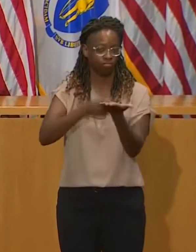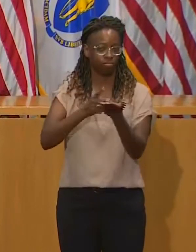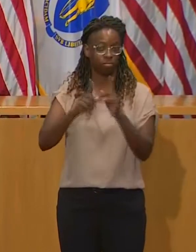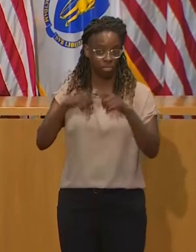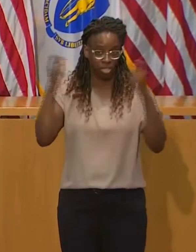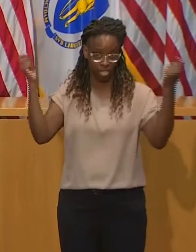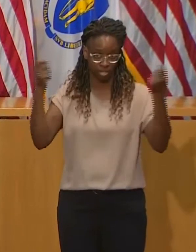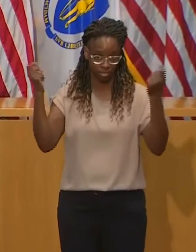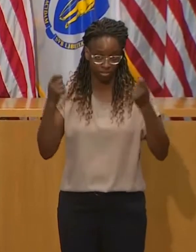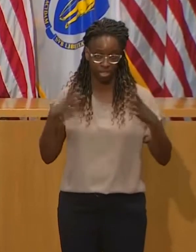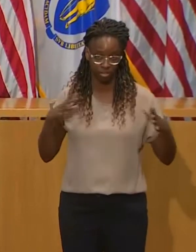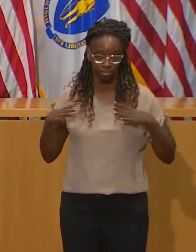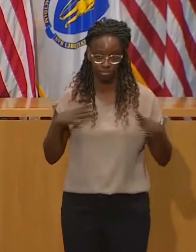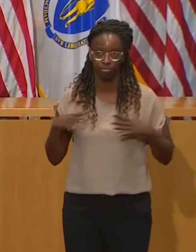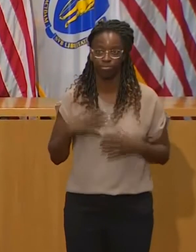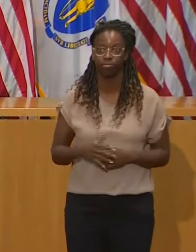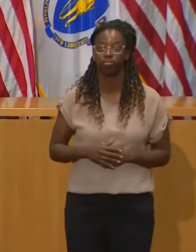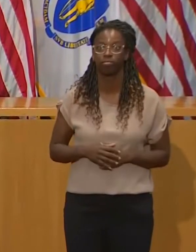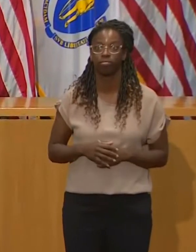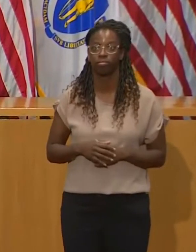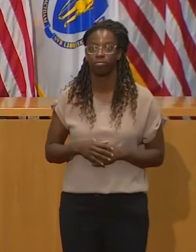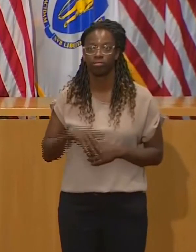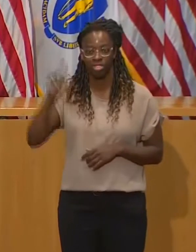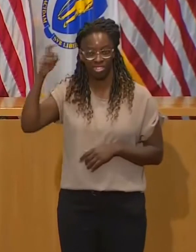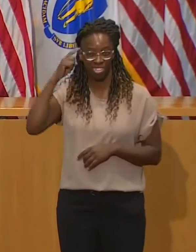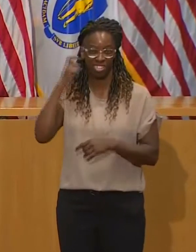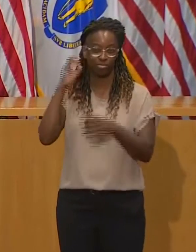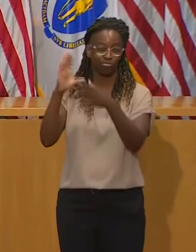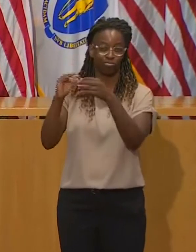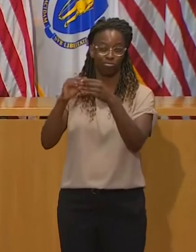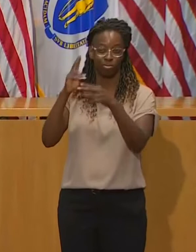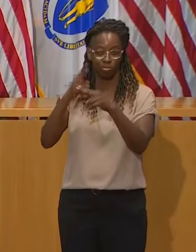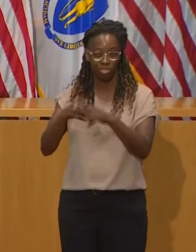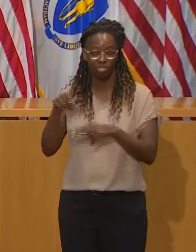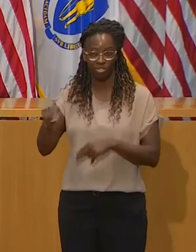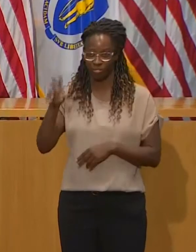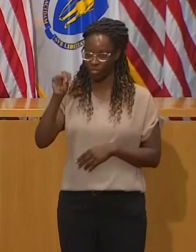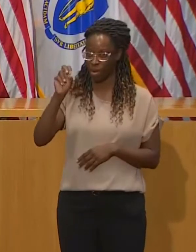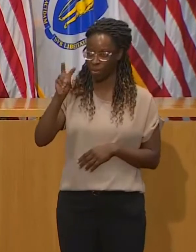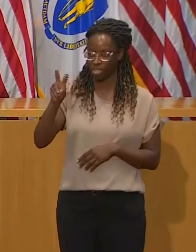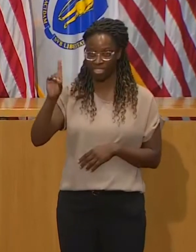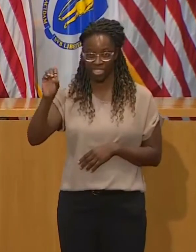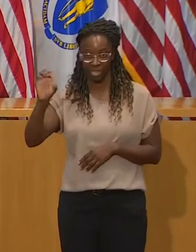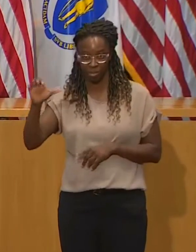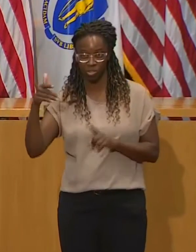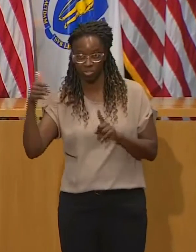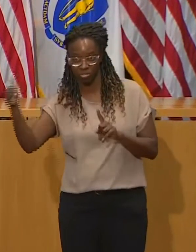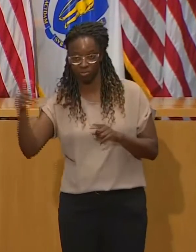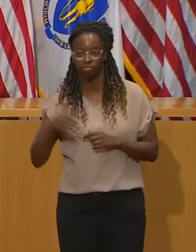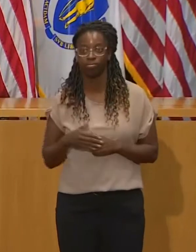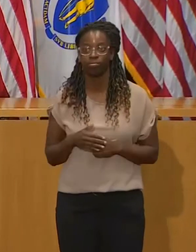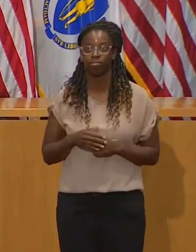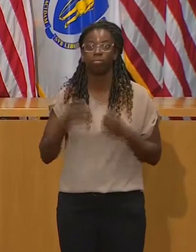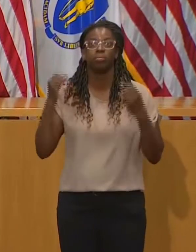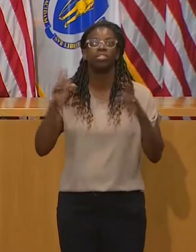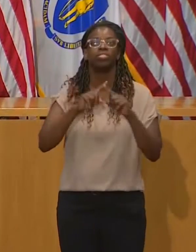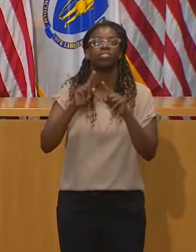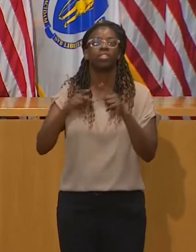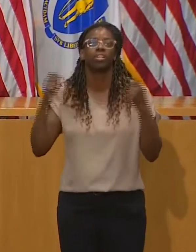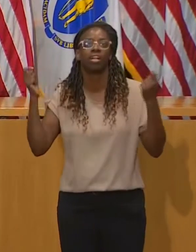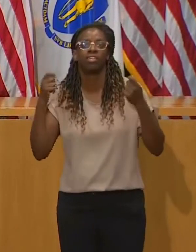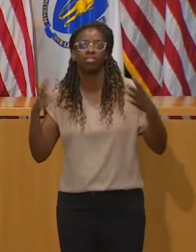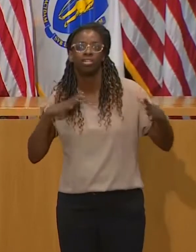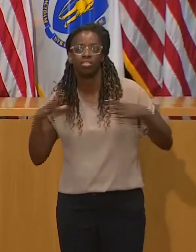As you heard from the governor, November and December are months of significant holiday gatherings, from Thanksgiving to Hanukkah to Christmas.